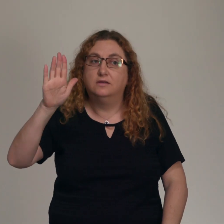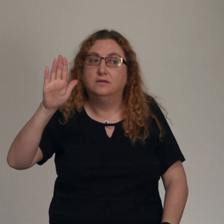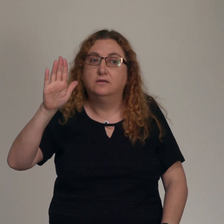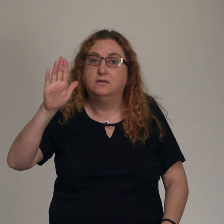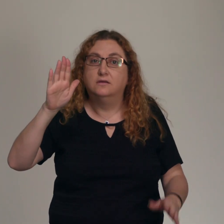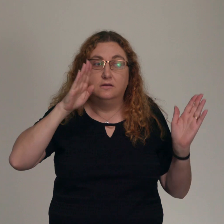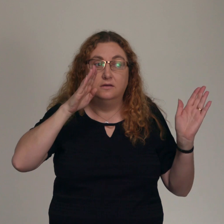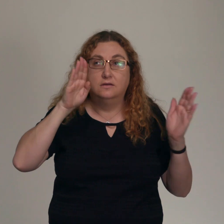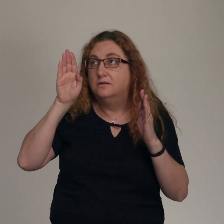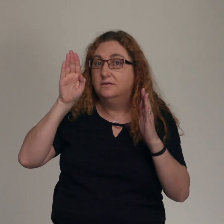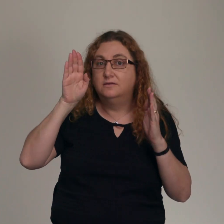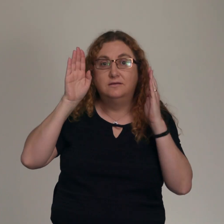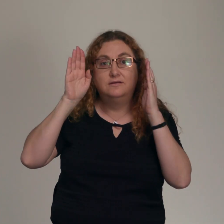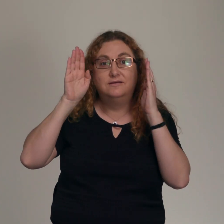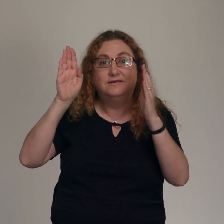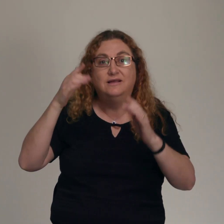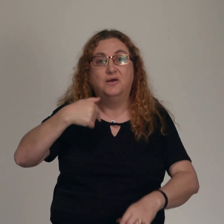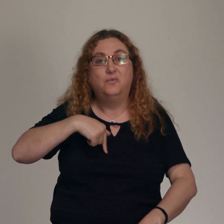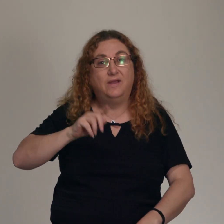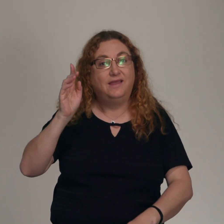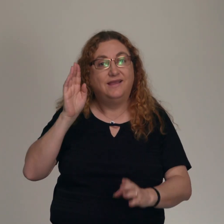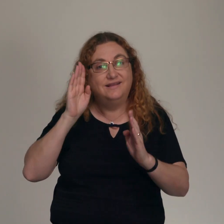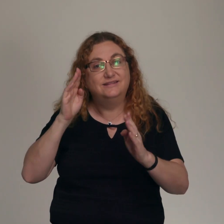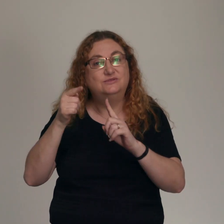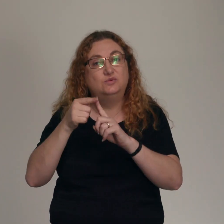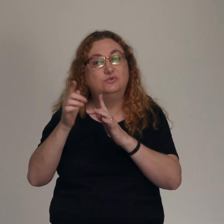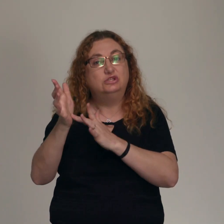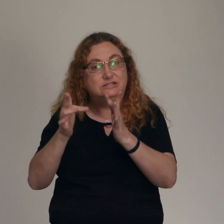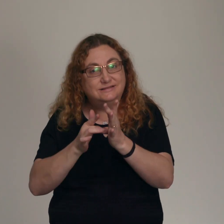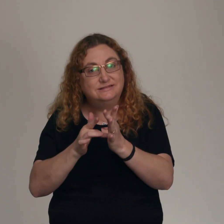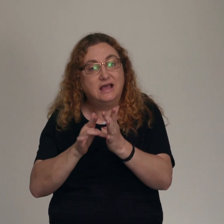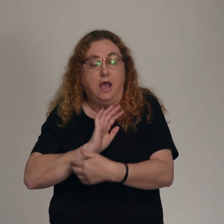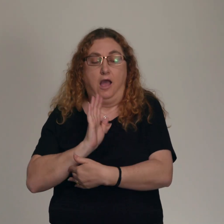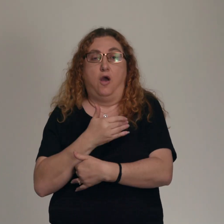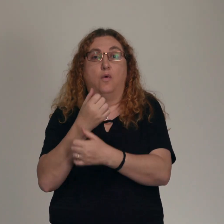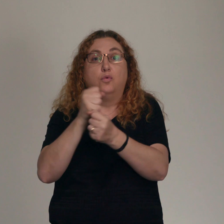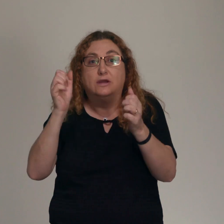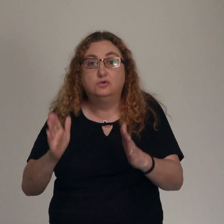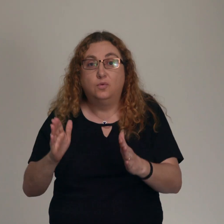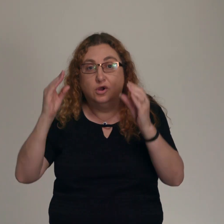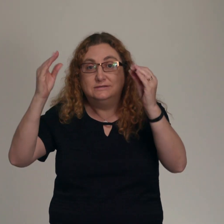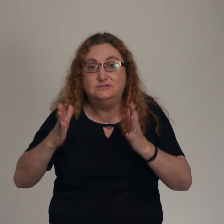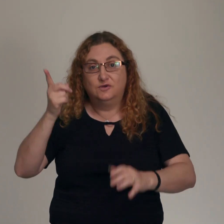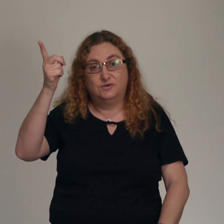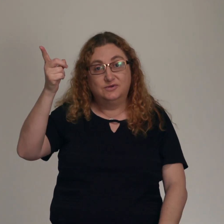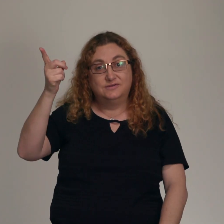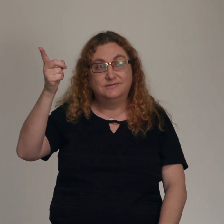to our Moses. We listen to our rescuer teacher. See, Jesus went up on a mountain to teach himself.